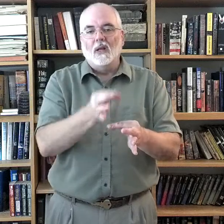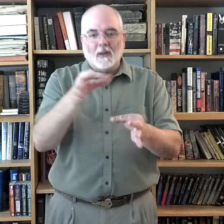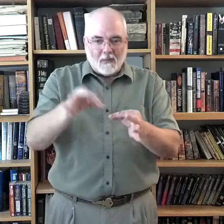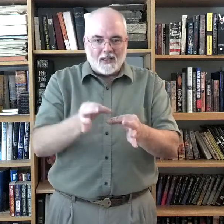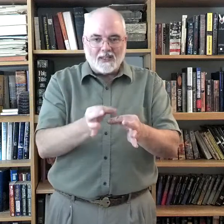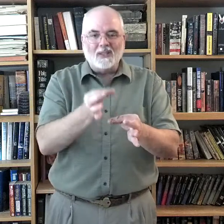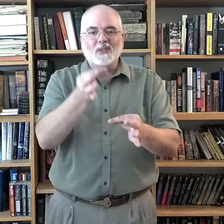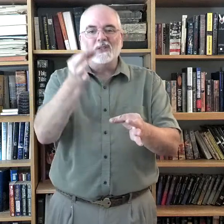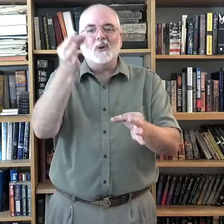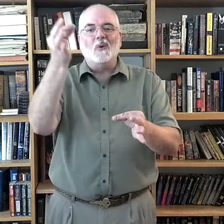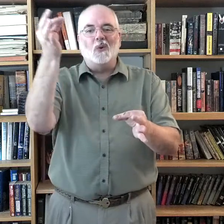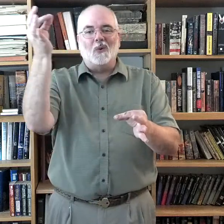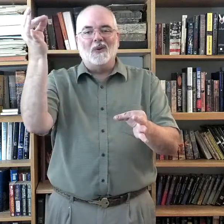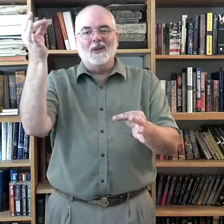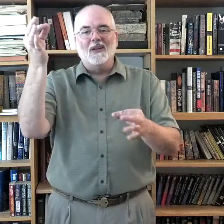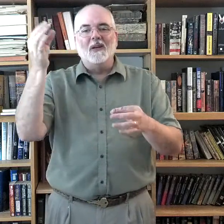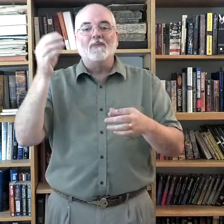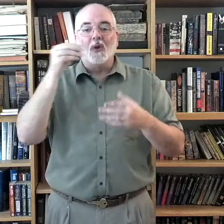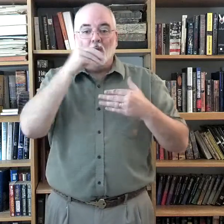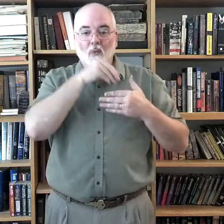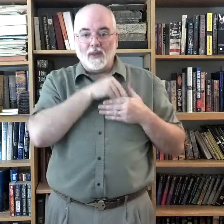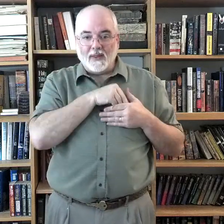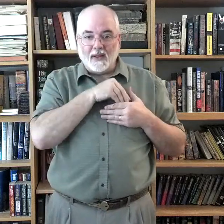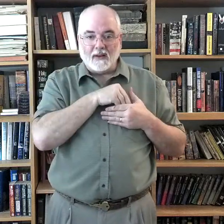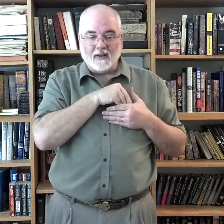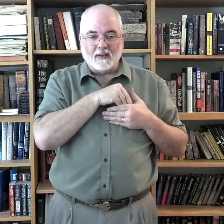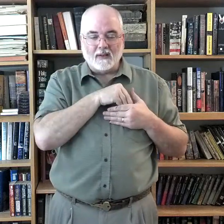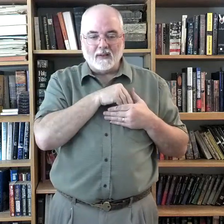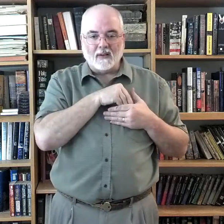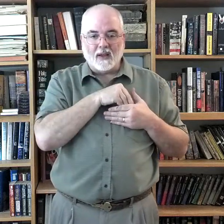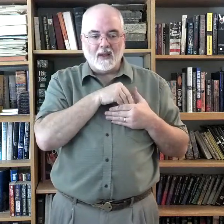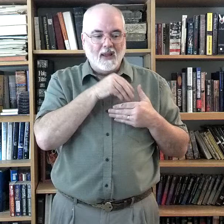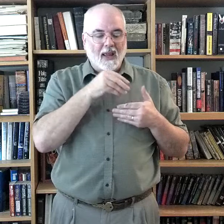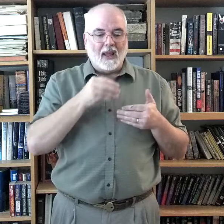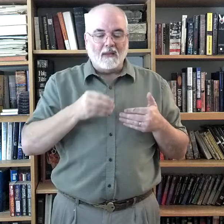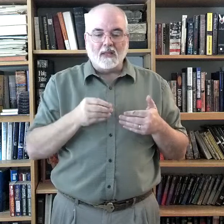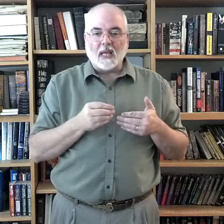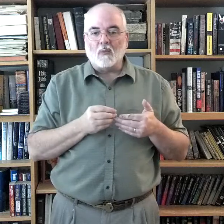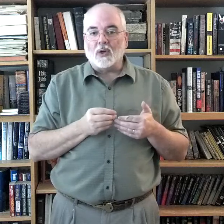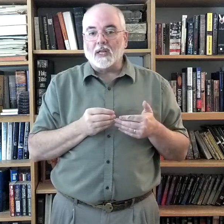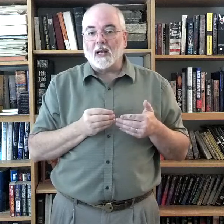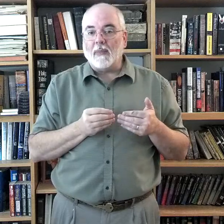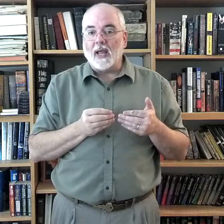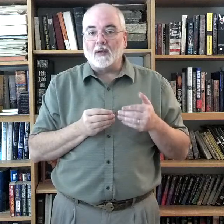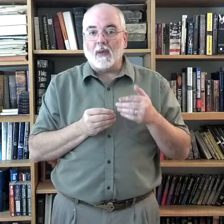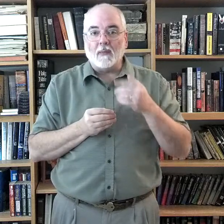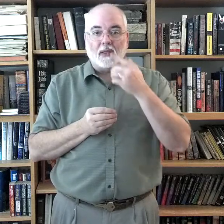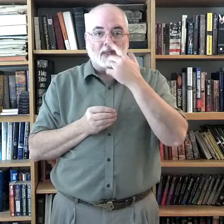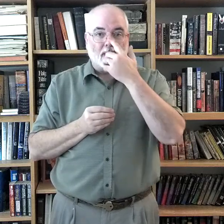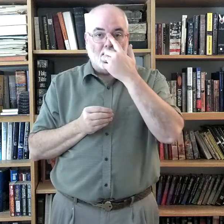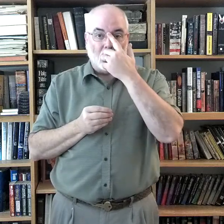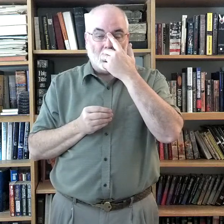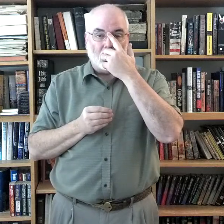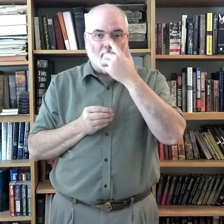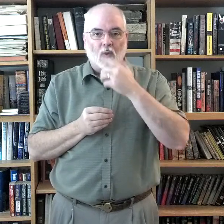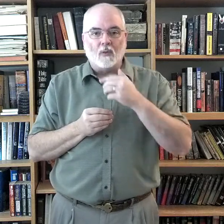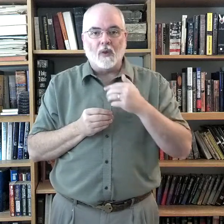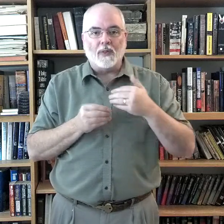But soul within. Okay? And this time we're just kind of pantomiming the word within.